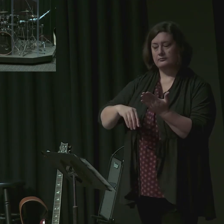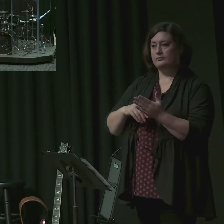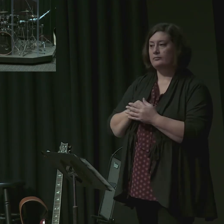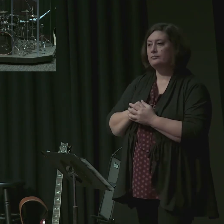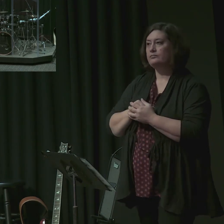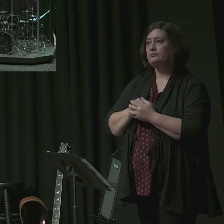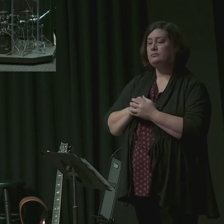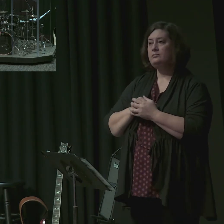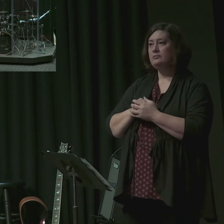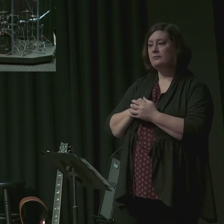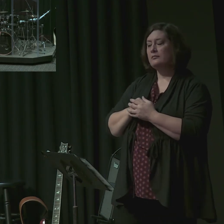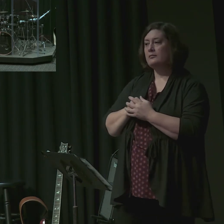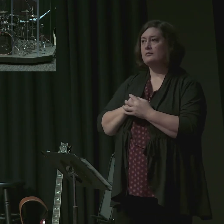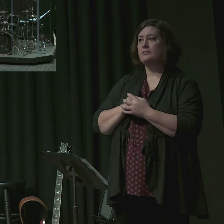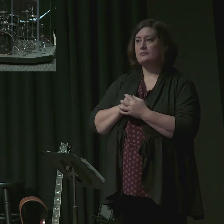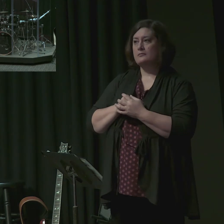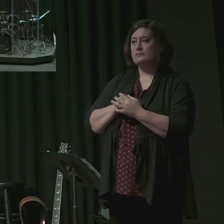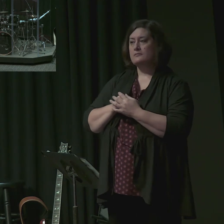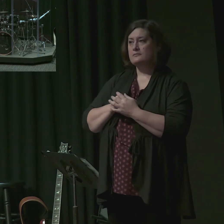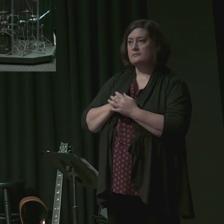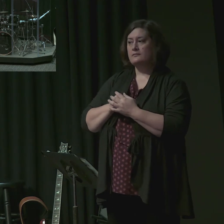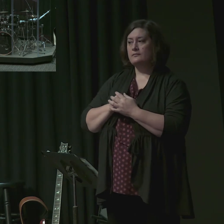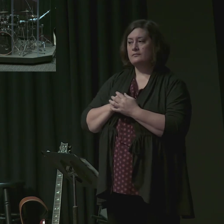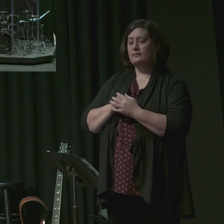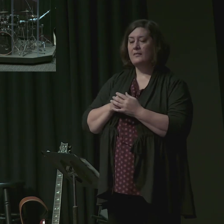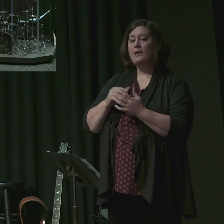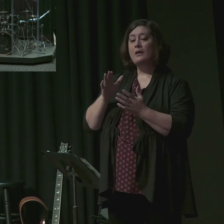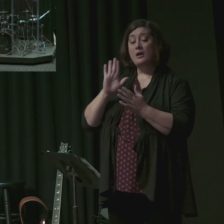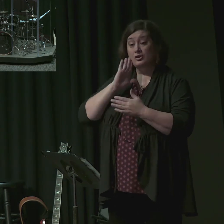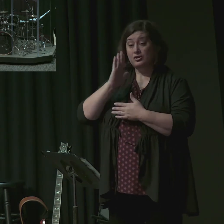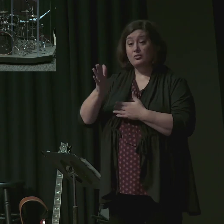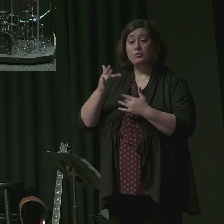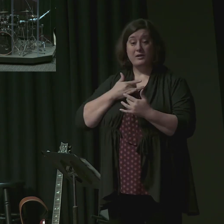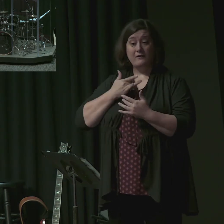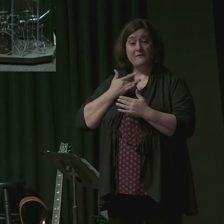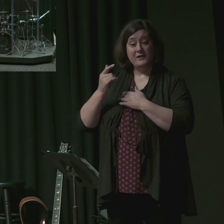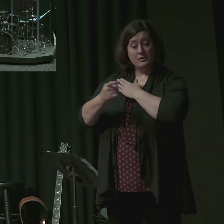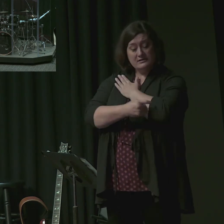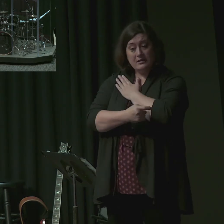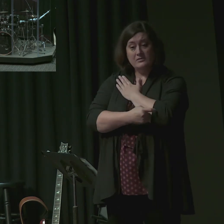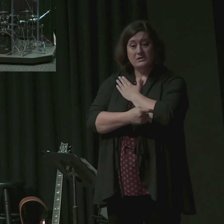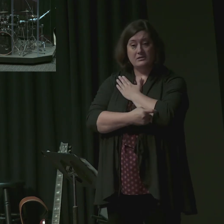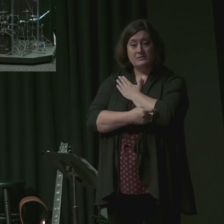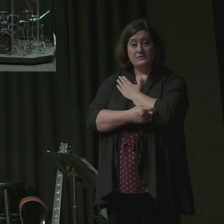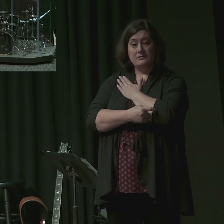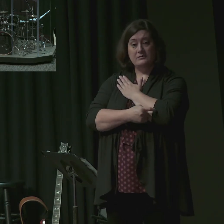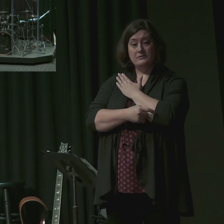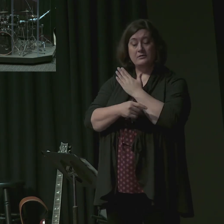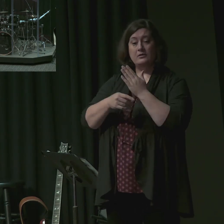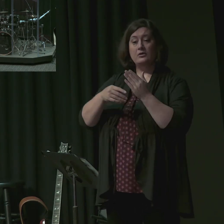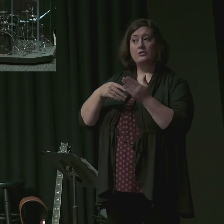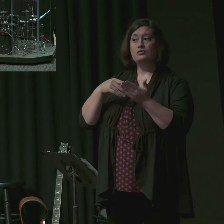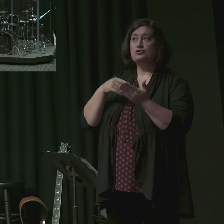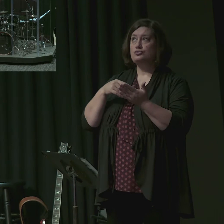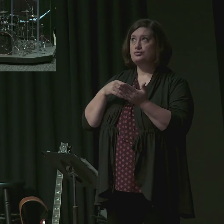And there is a subtle temptation to shift from preaching the message of the Bible to preaching the theology from the Bible.